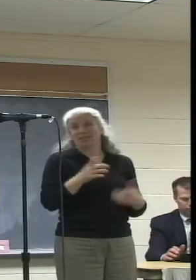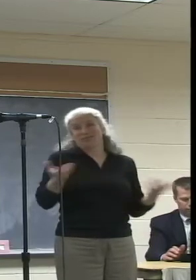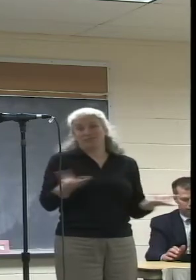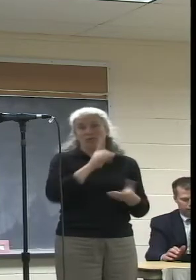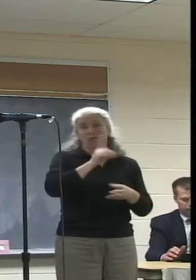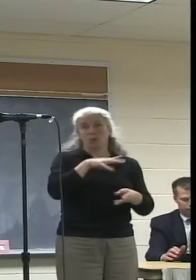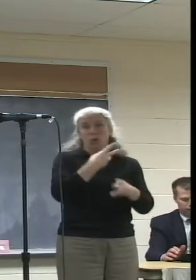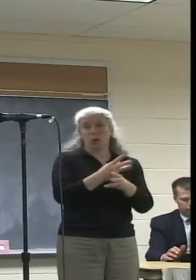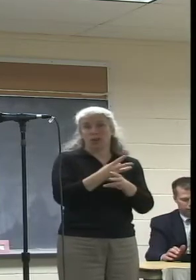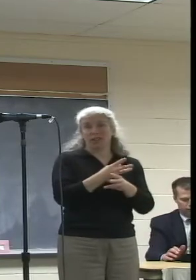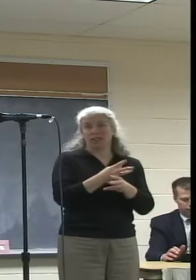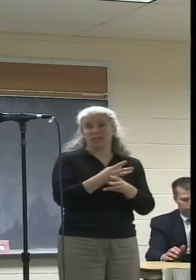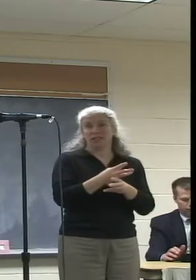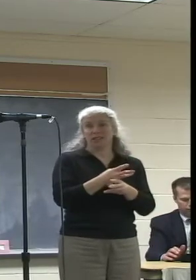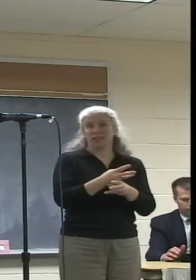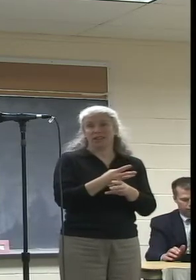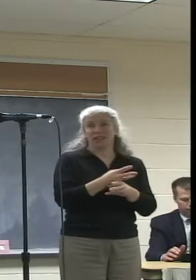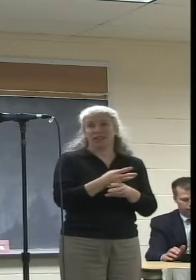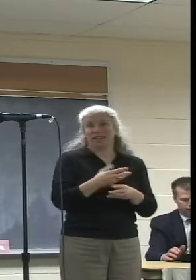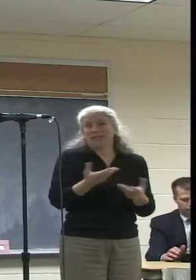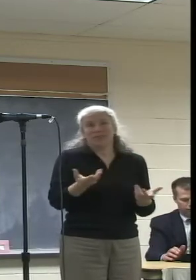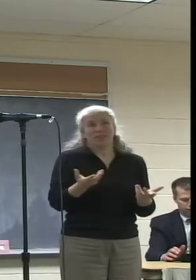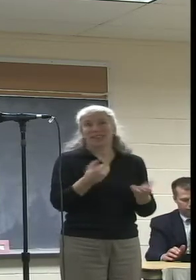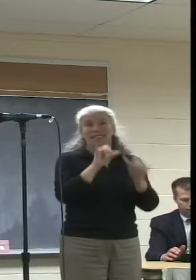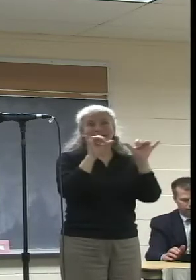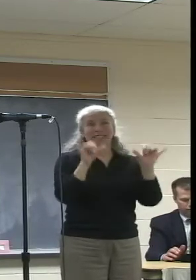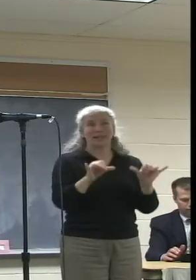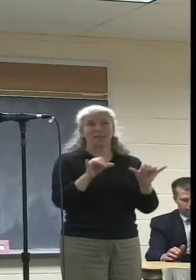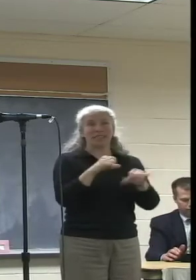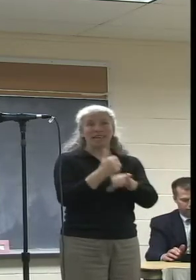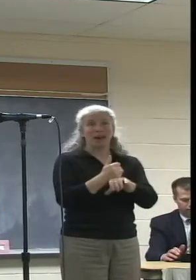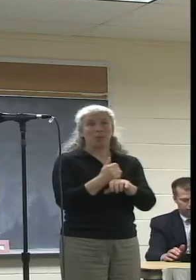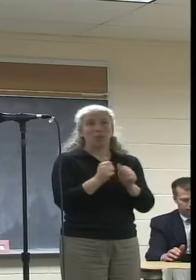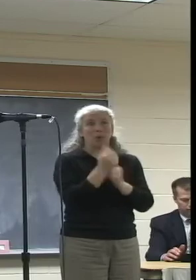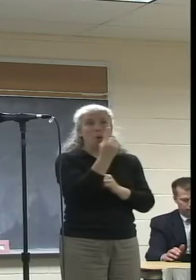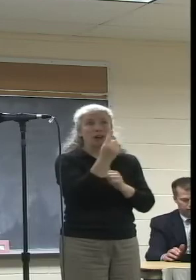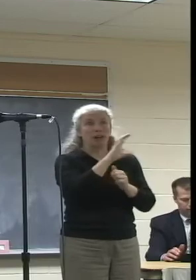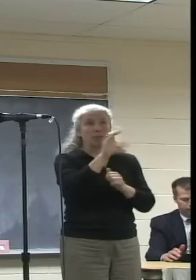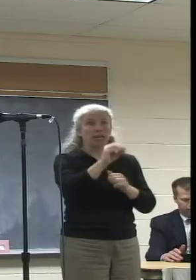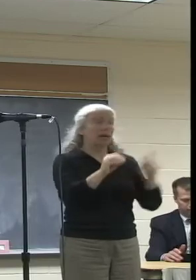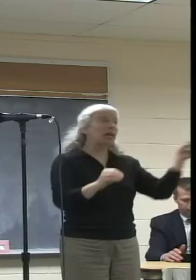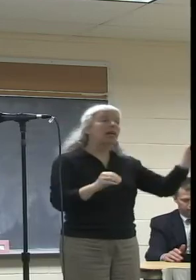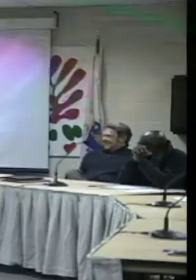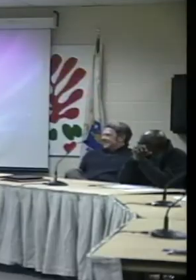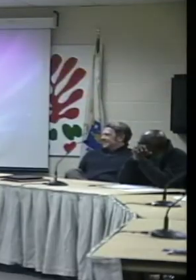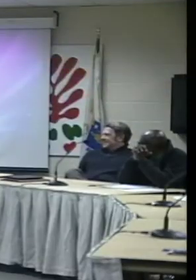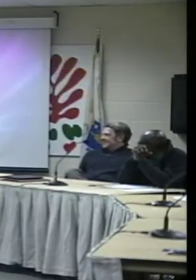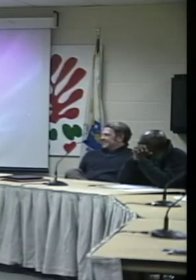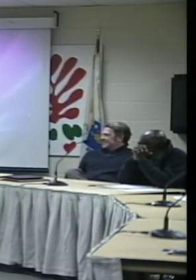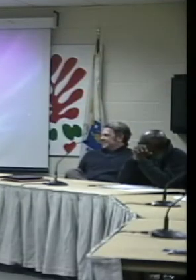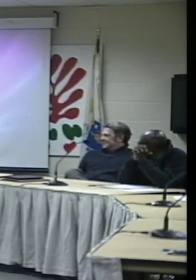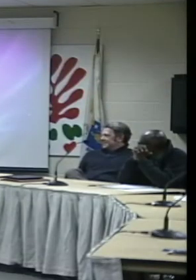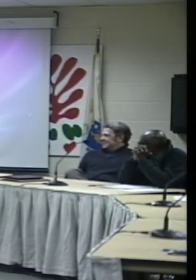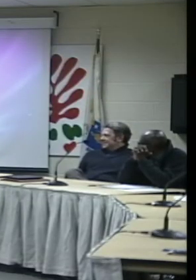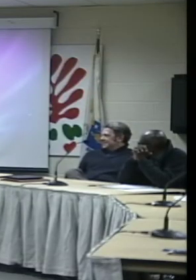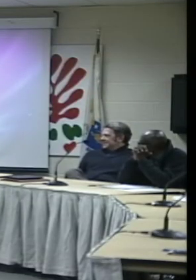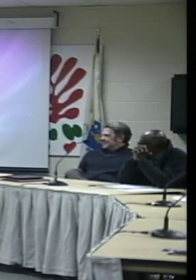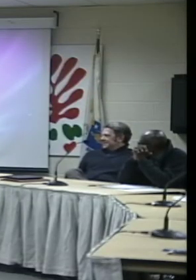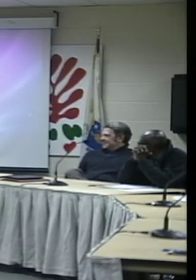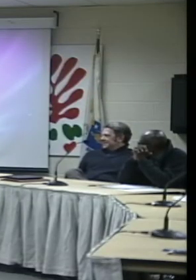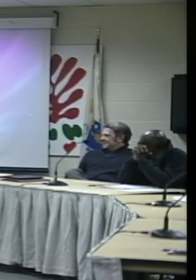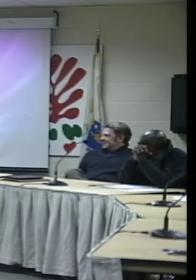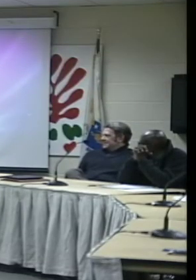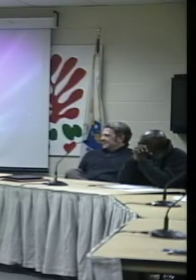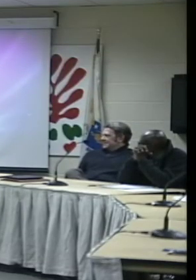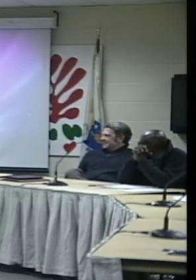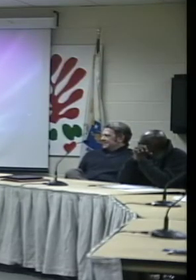rigged system, if you will. So no one else applies. Verizon applied to compete in 113